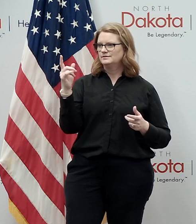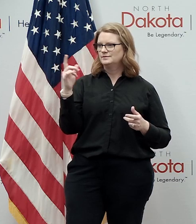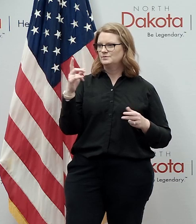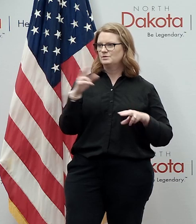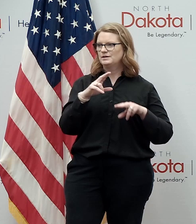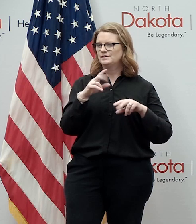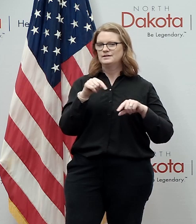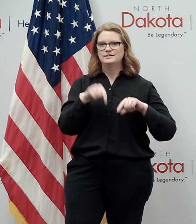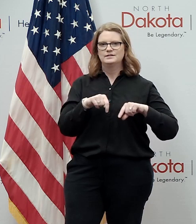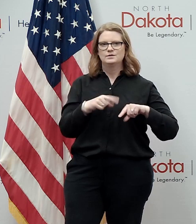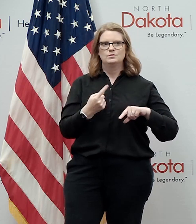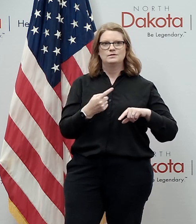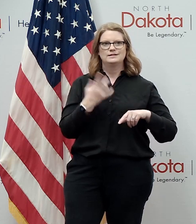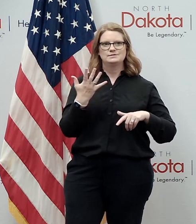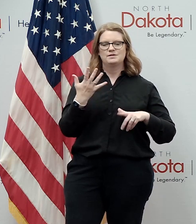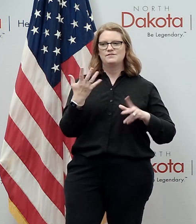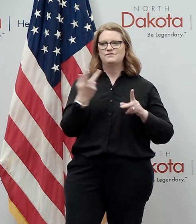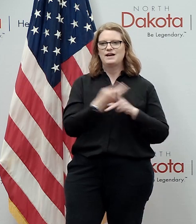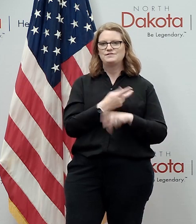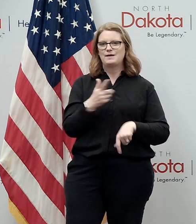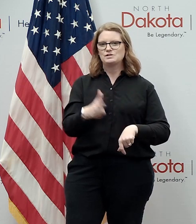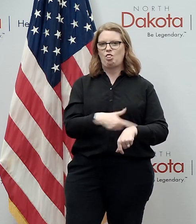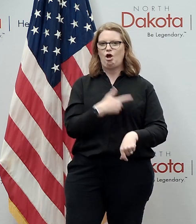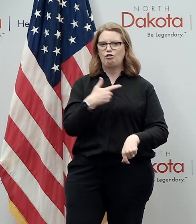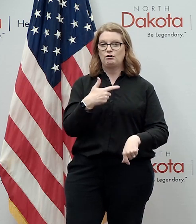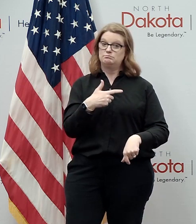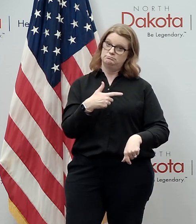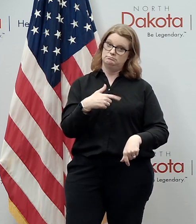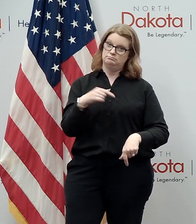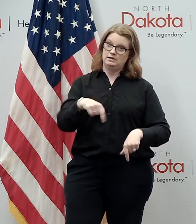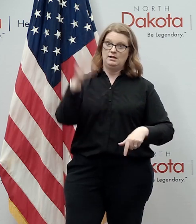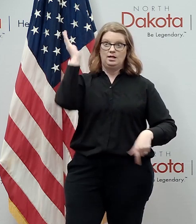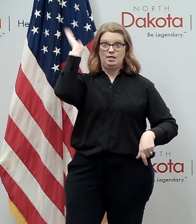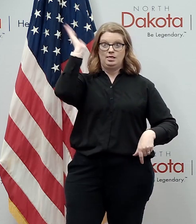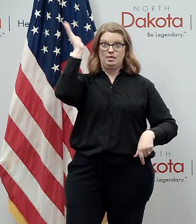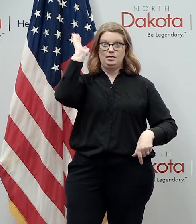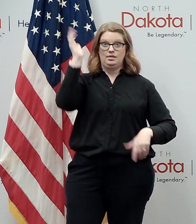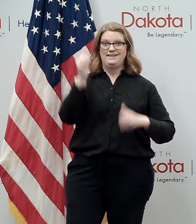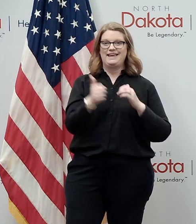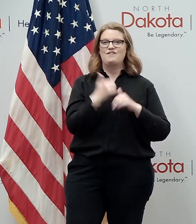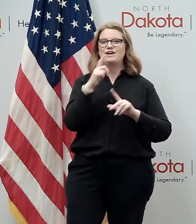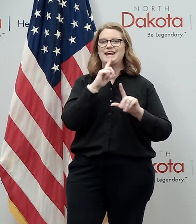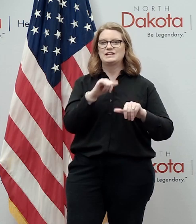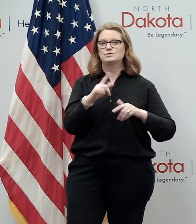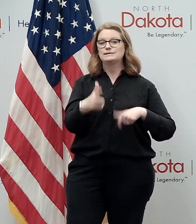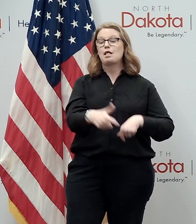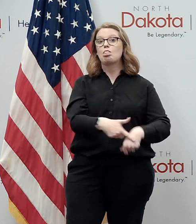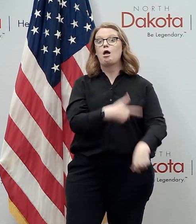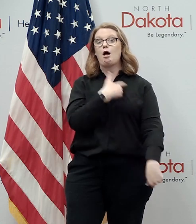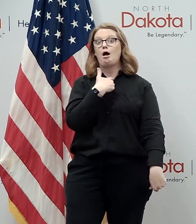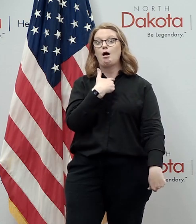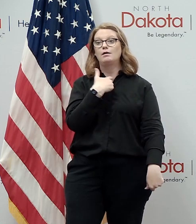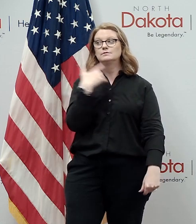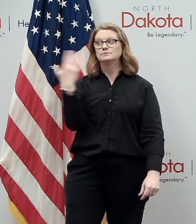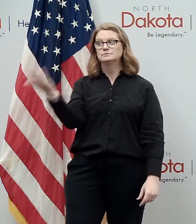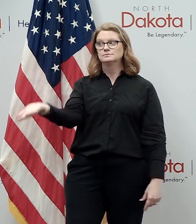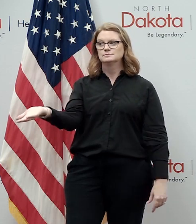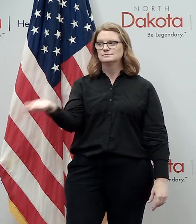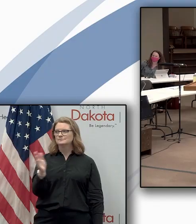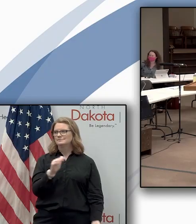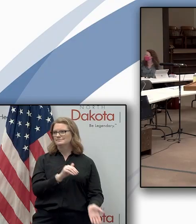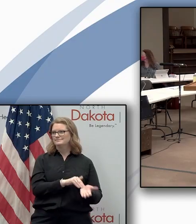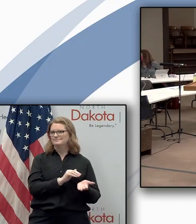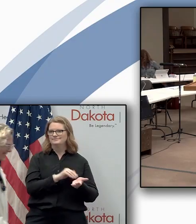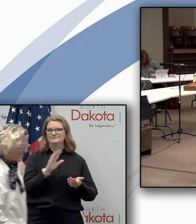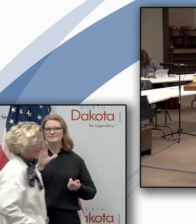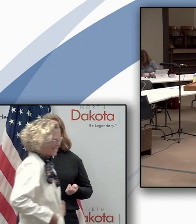then this one's going to be five times longer so that was what that's why every every answer is so long so we're just get it all at once but dr connell